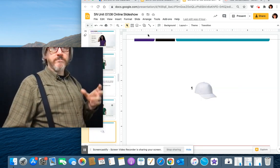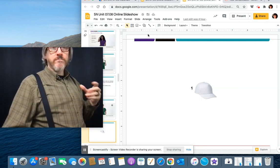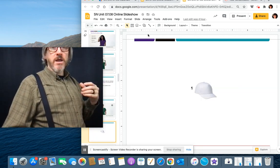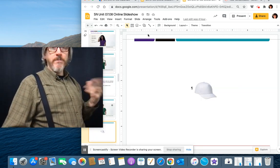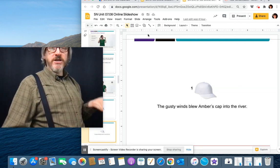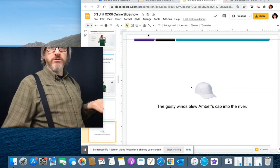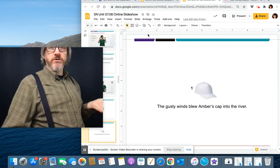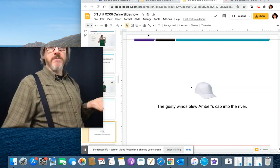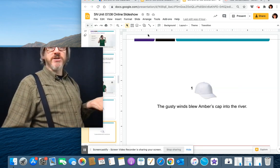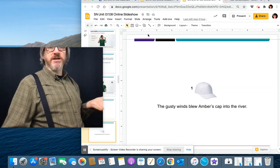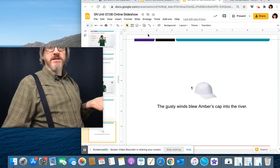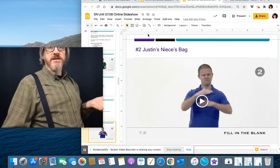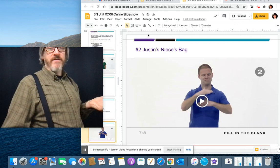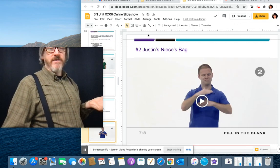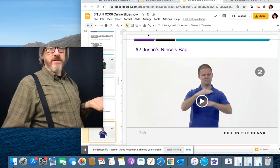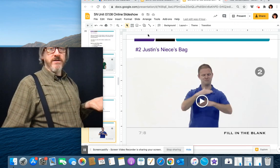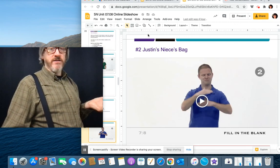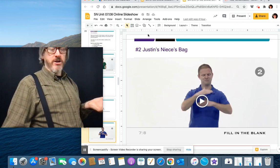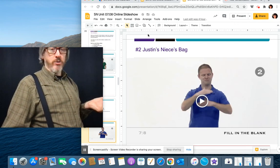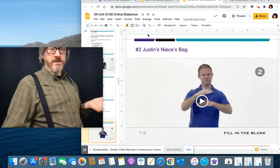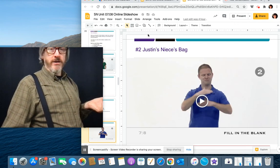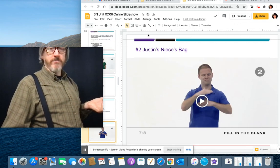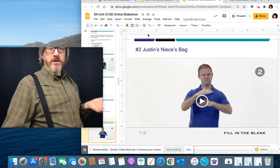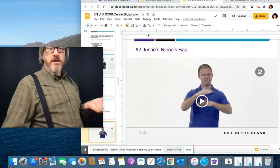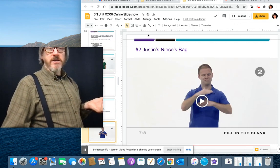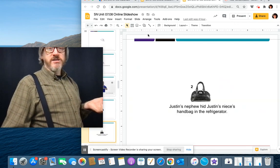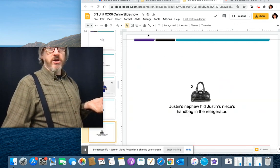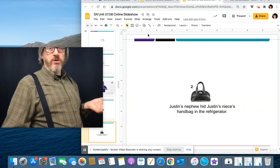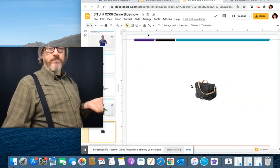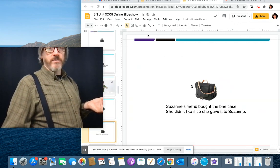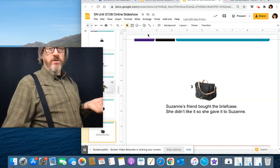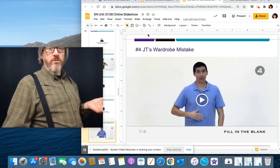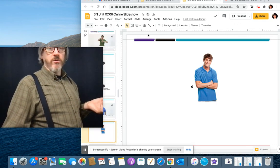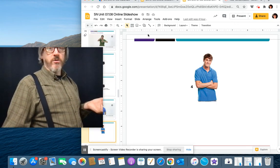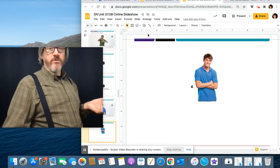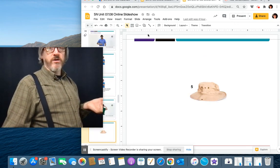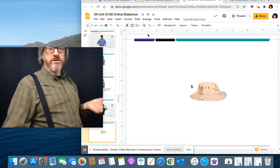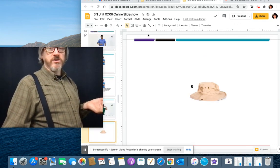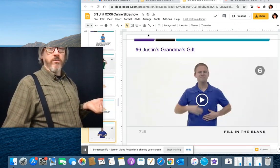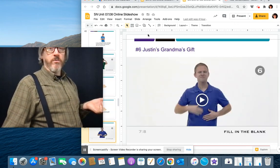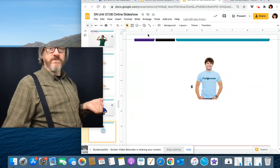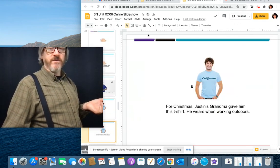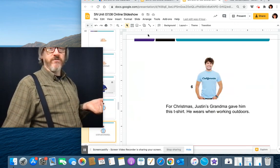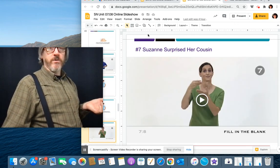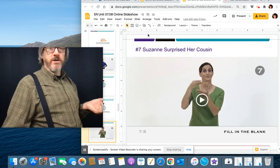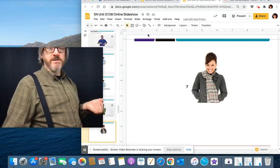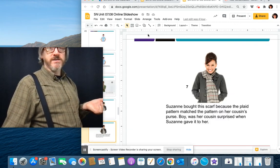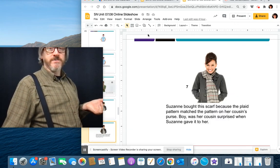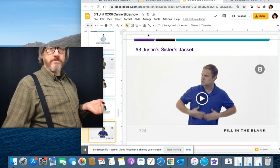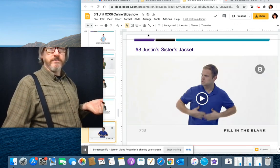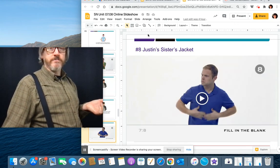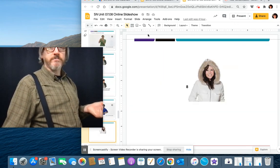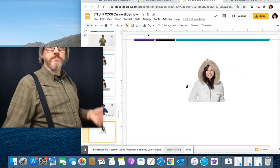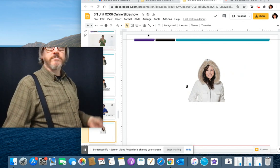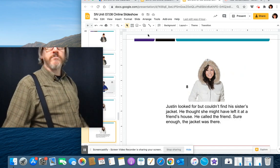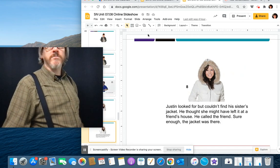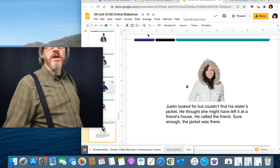a picture of the object and then the notes on it. So we'll go through it. There's a whole bunch of different ones.